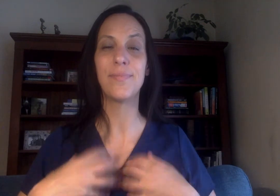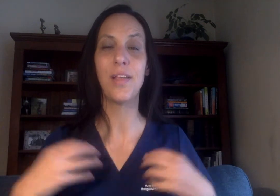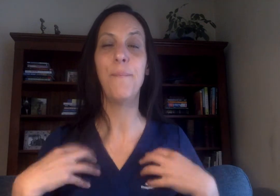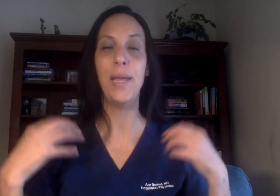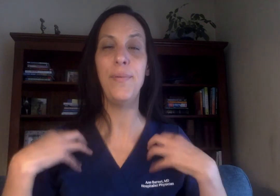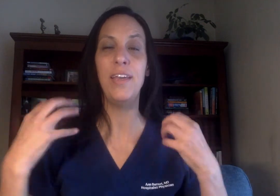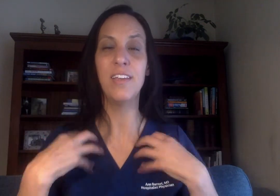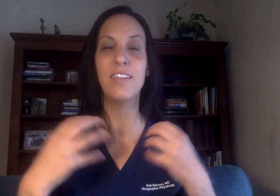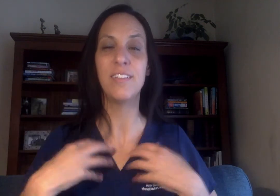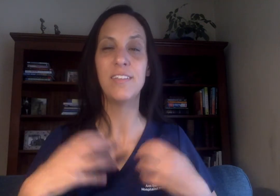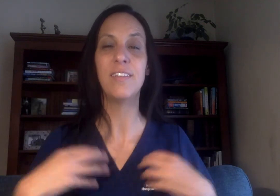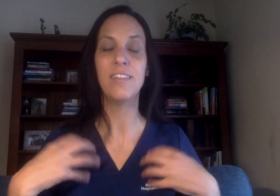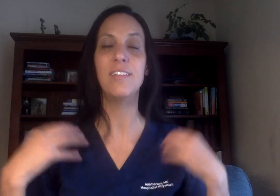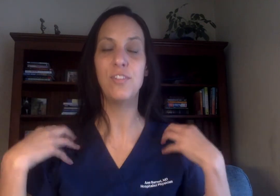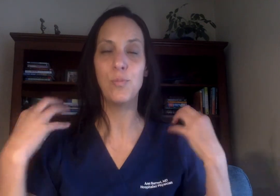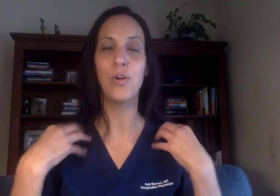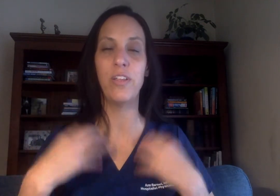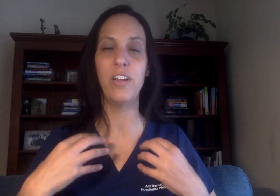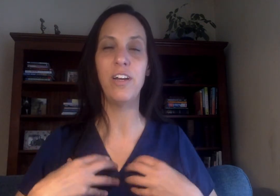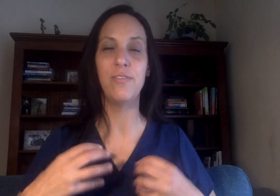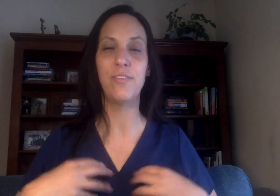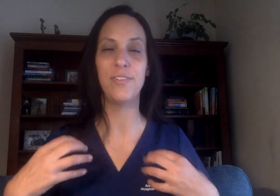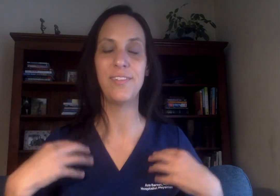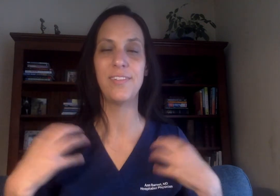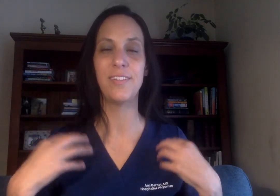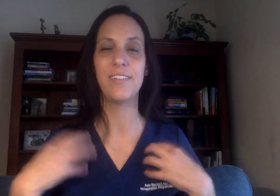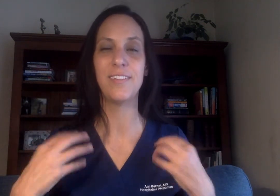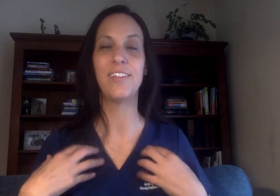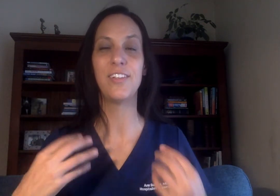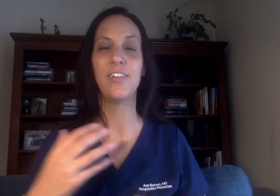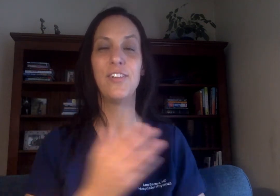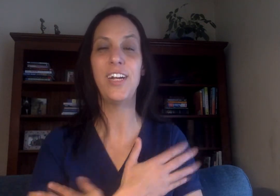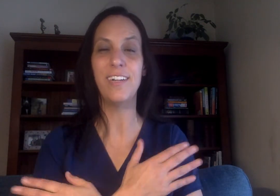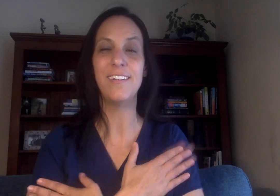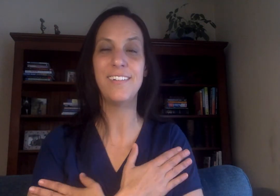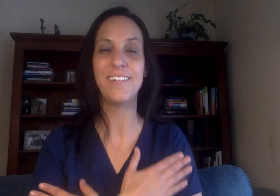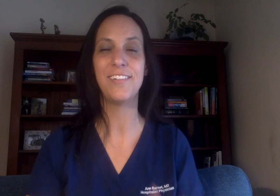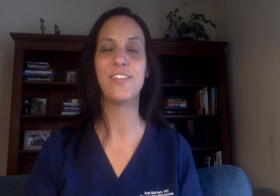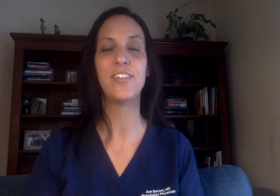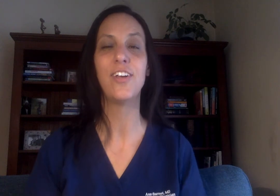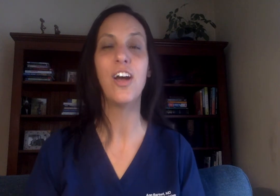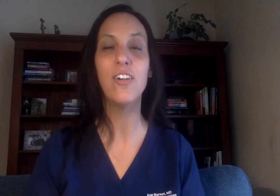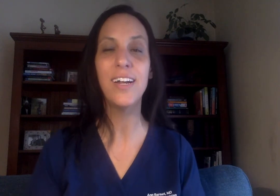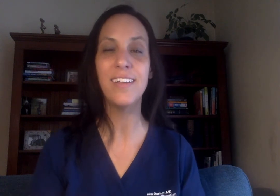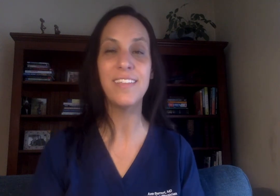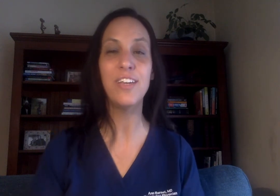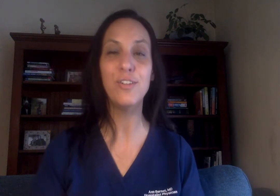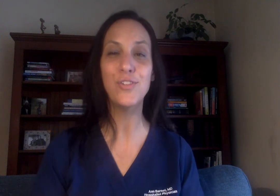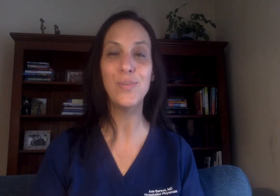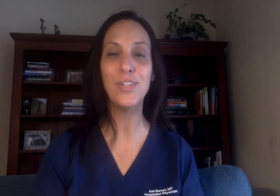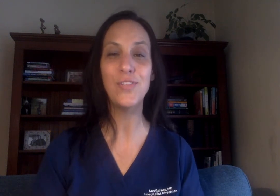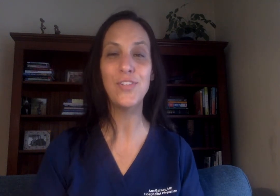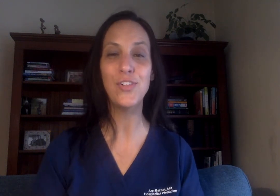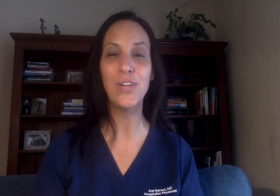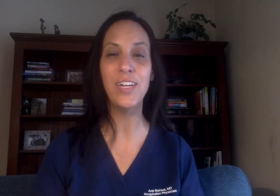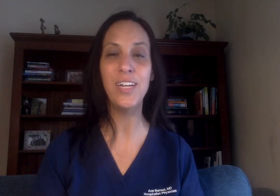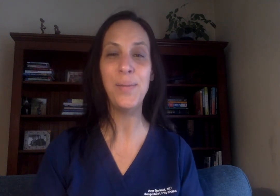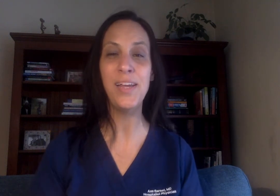Maybe this is more than enough. Great. Alright thank you so much for joining me